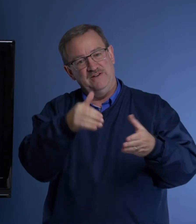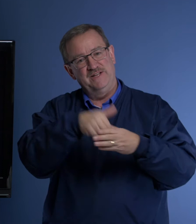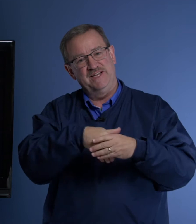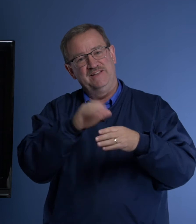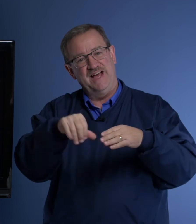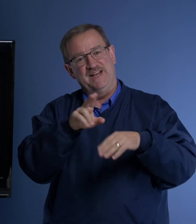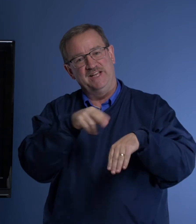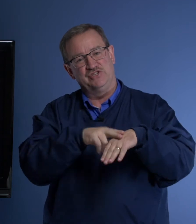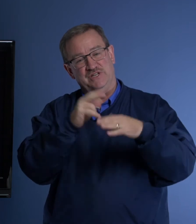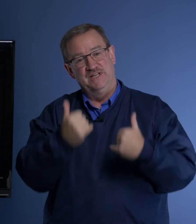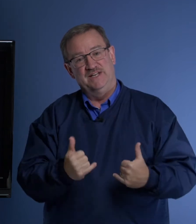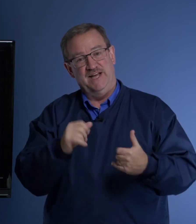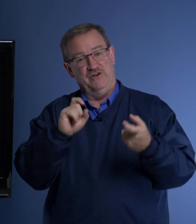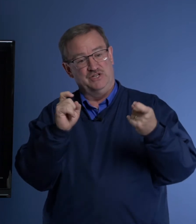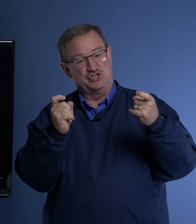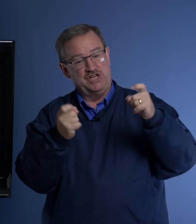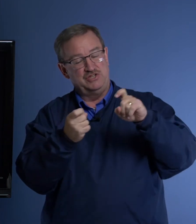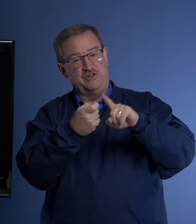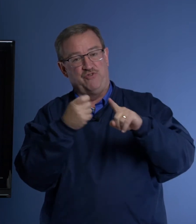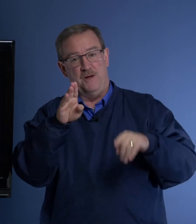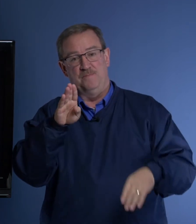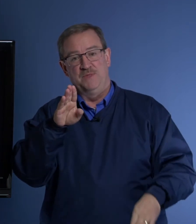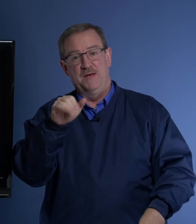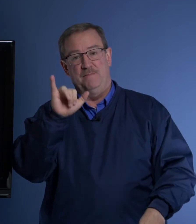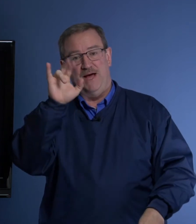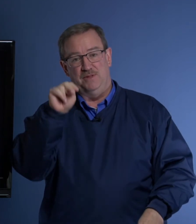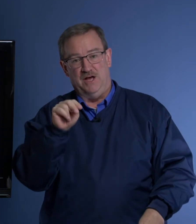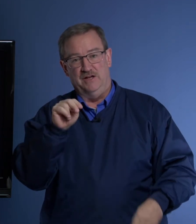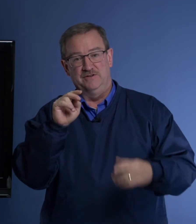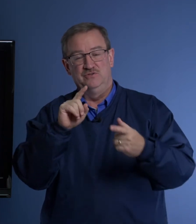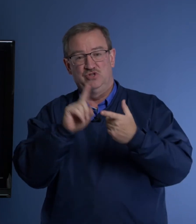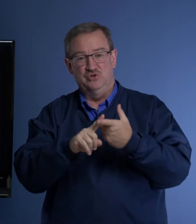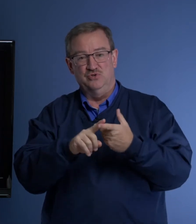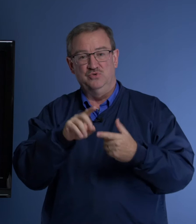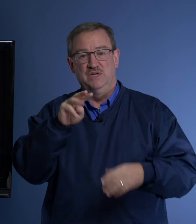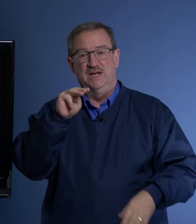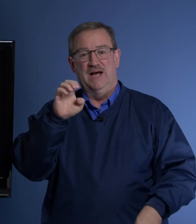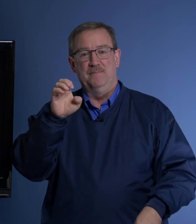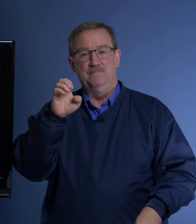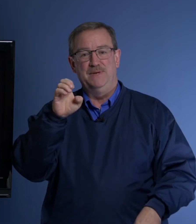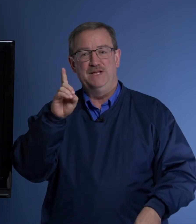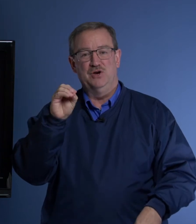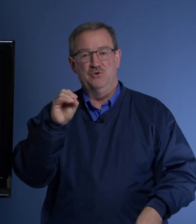in that nation. Now it's changing from Babylon to Medo